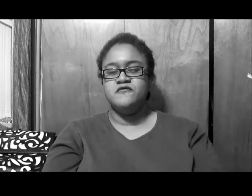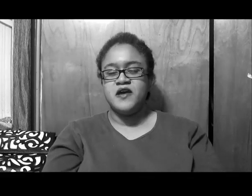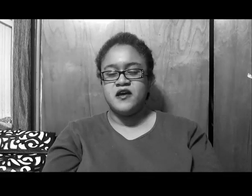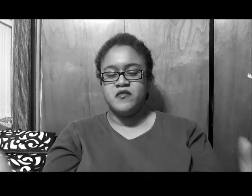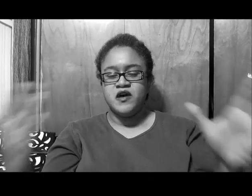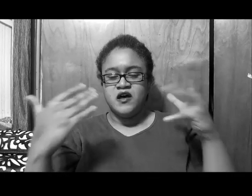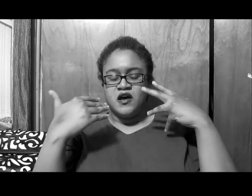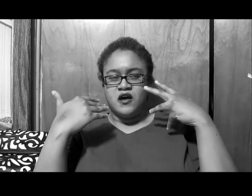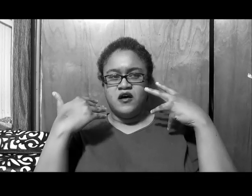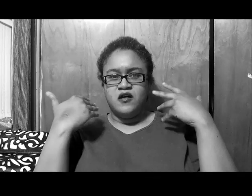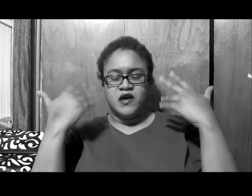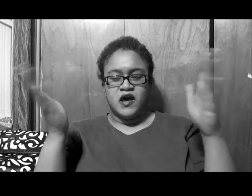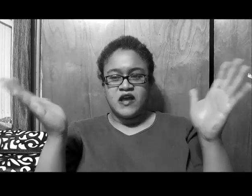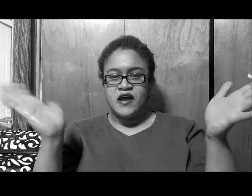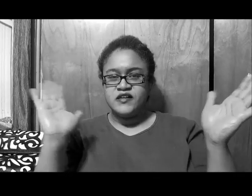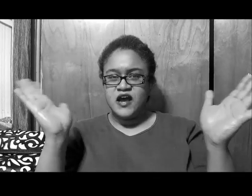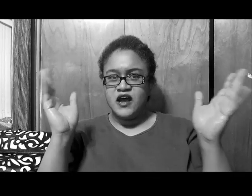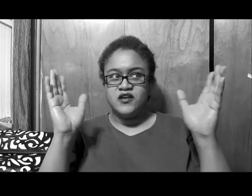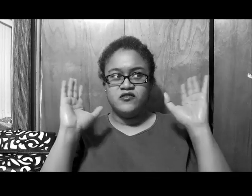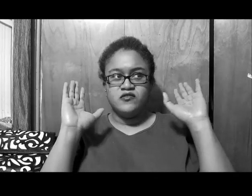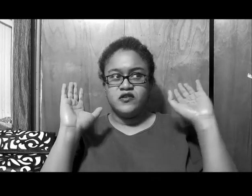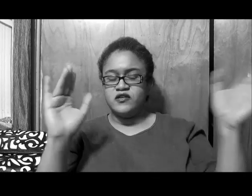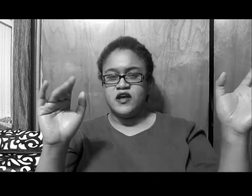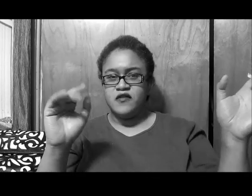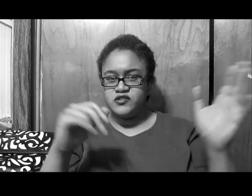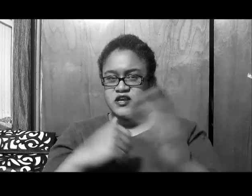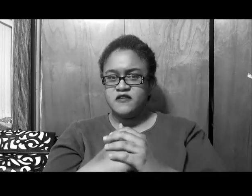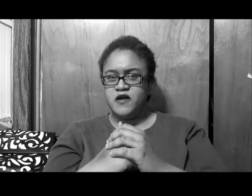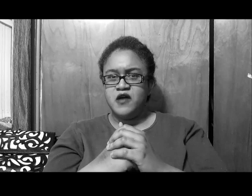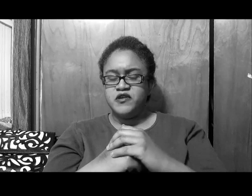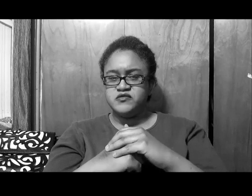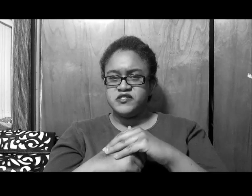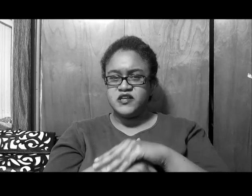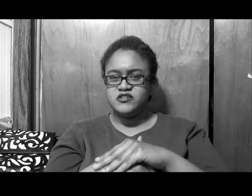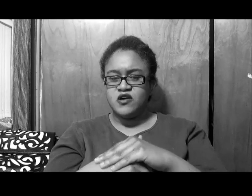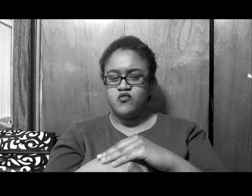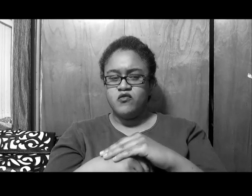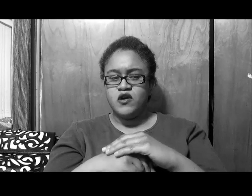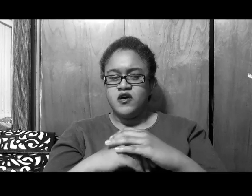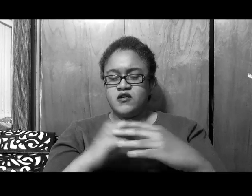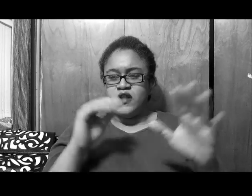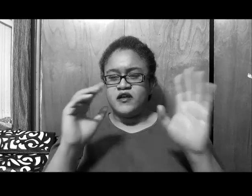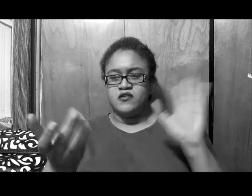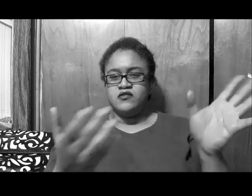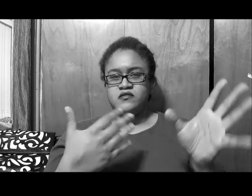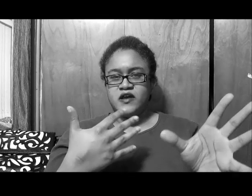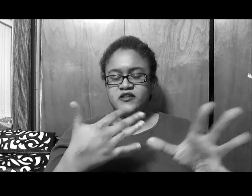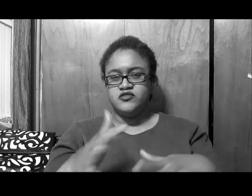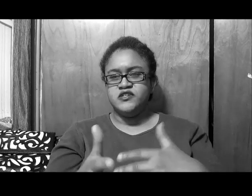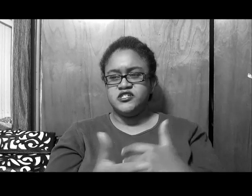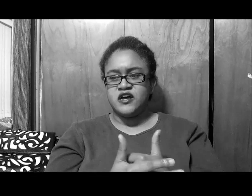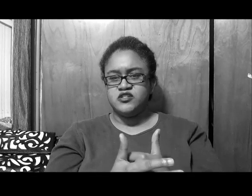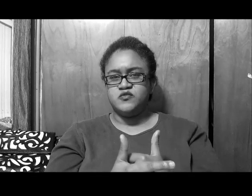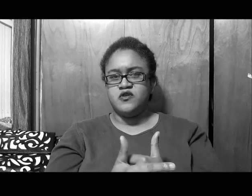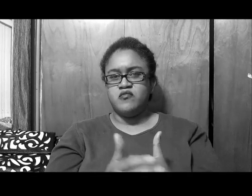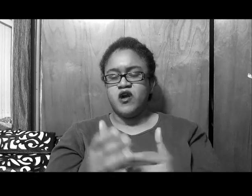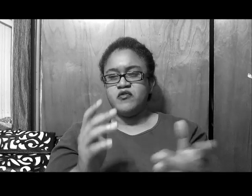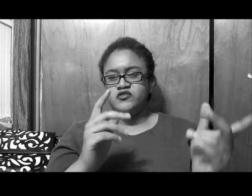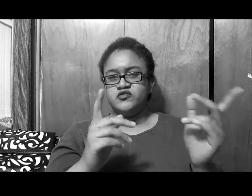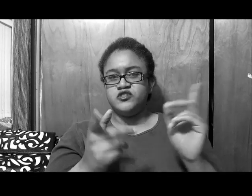fam, um, I'm kinda tired after taking 5 years to this thing, so I won't, like, like, do any shout out to this video, I'm probably gonna do it